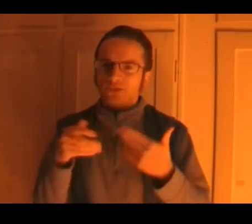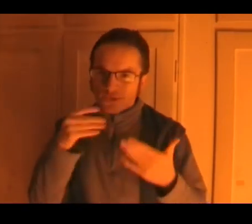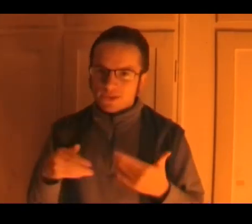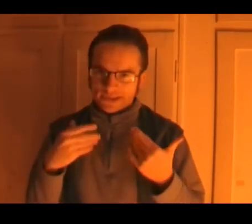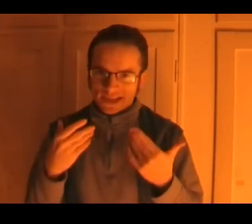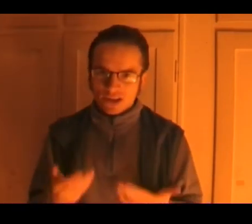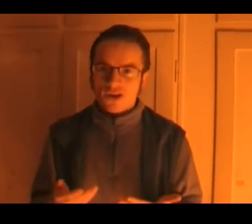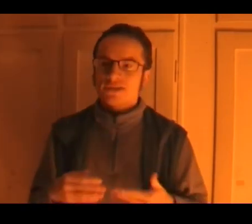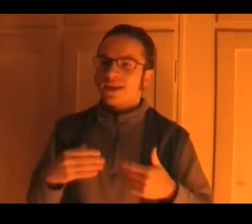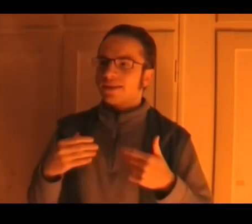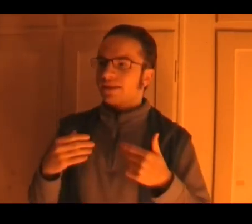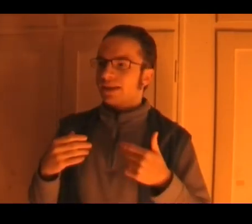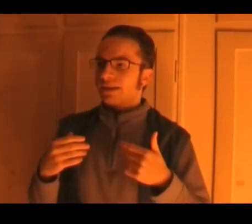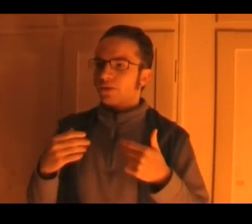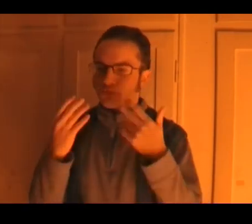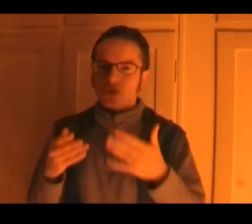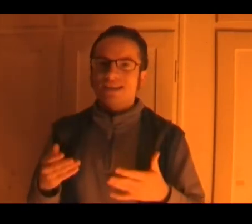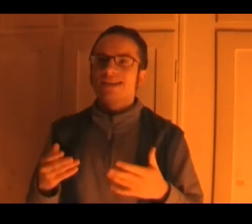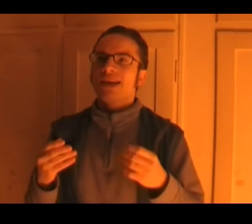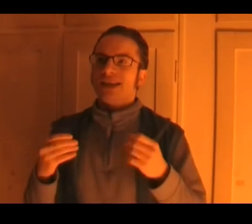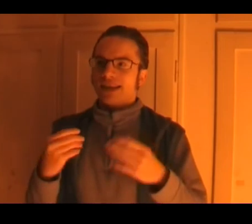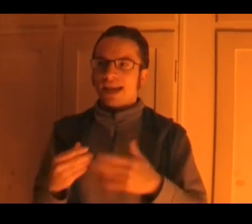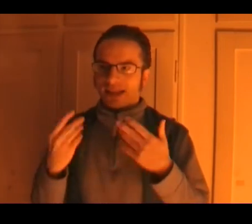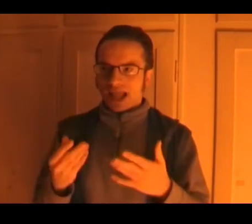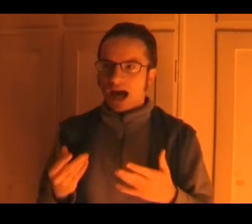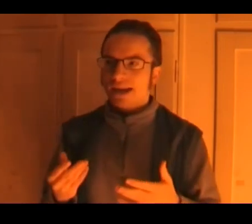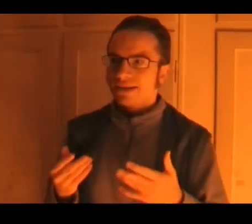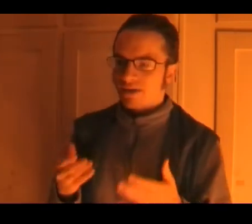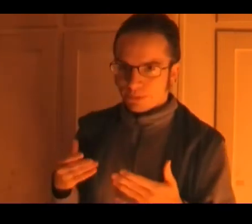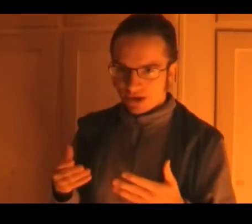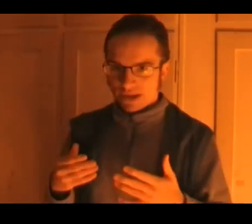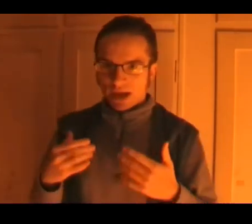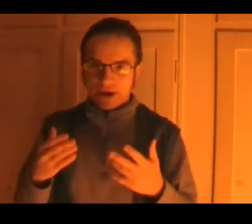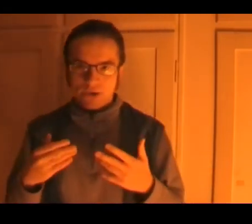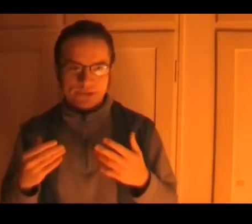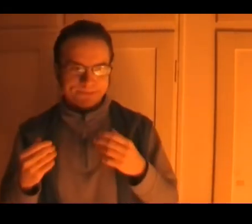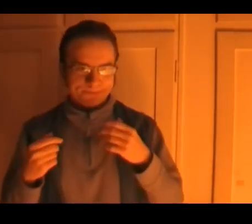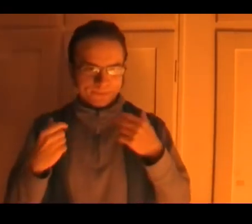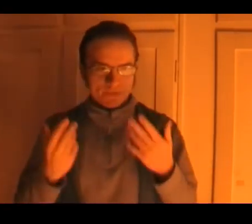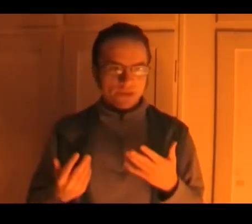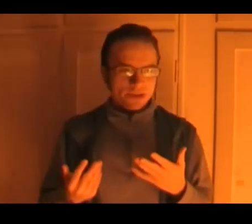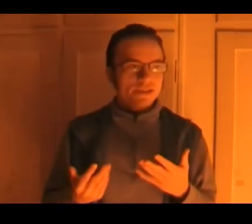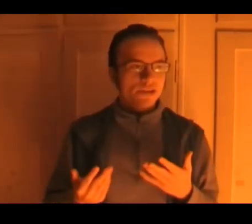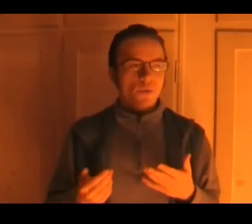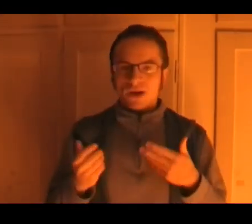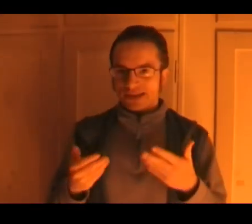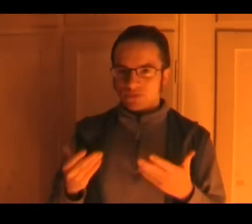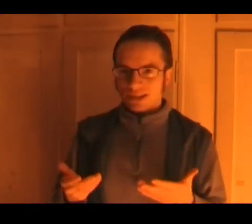truth doesn't get lost that uh the press can't lie to everybody about you know what has really